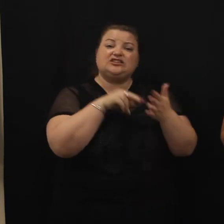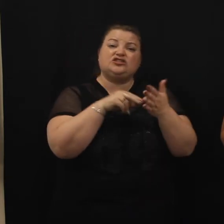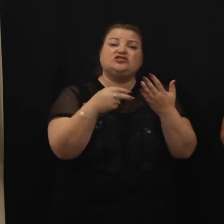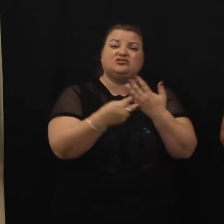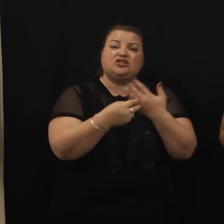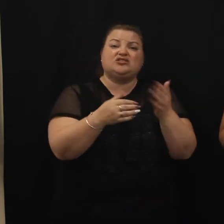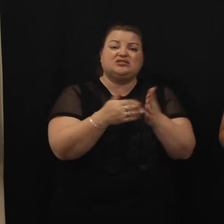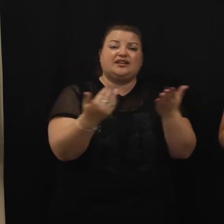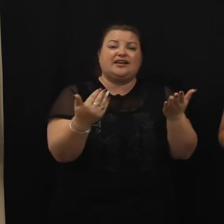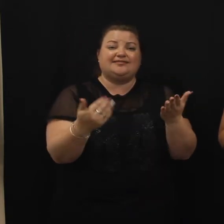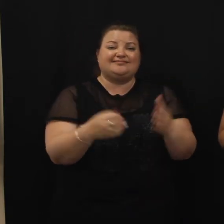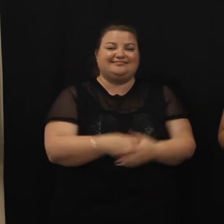Not goats.